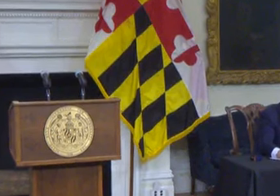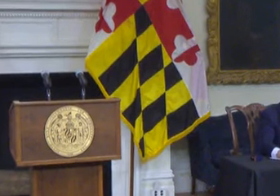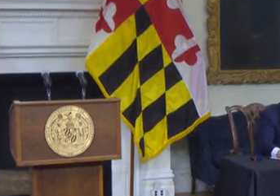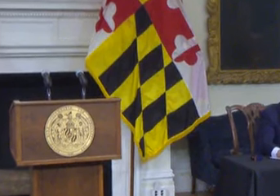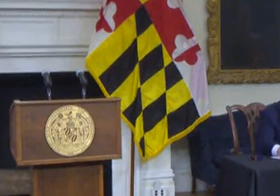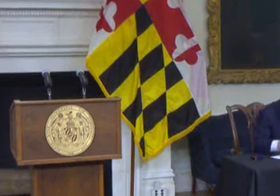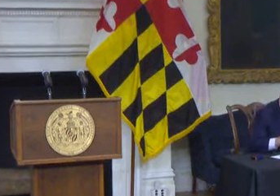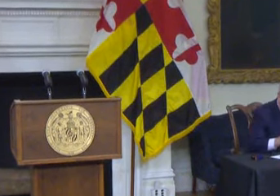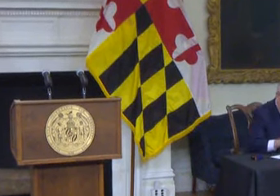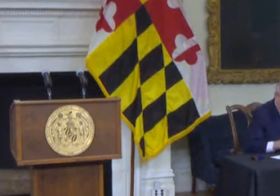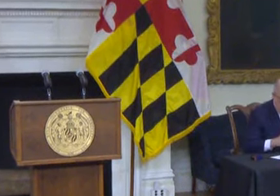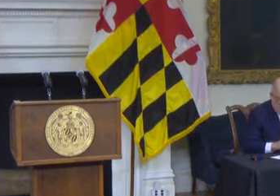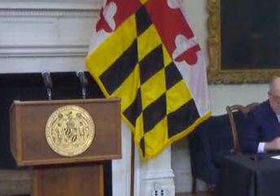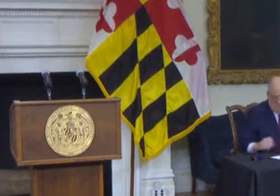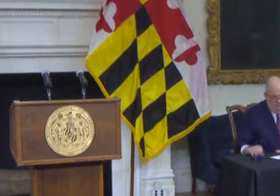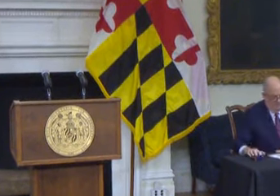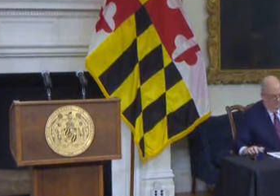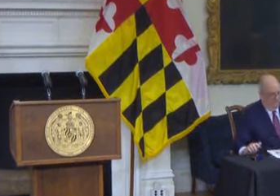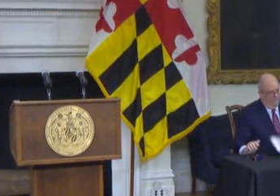That's a wonderful place. Thank you.